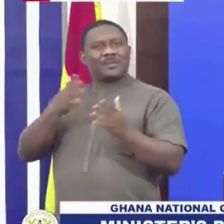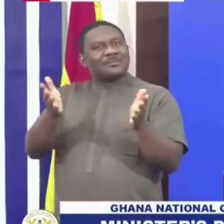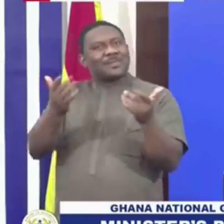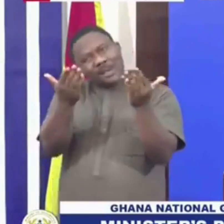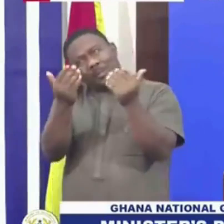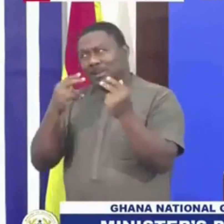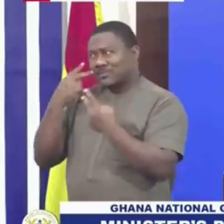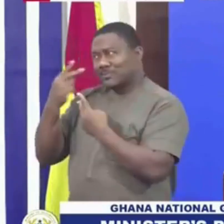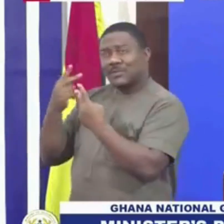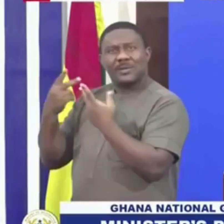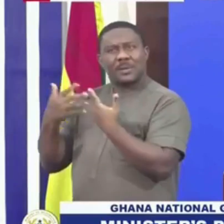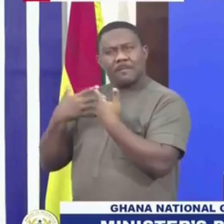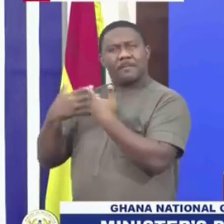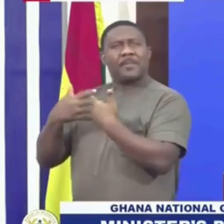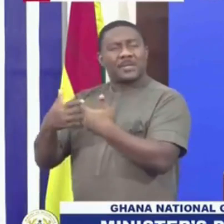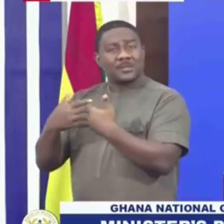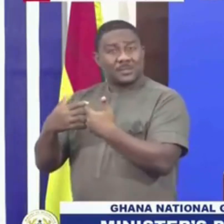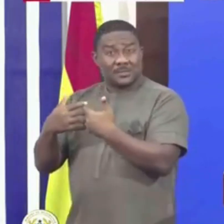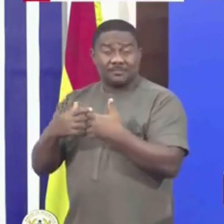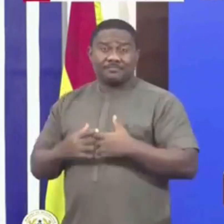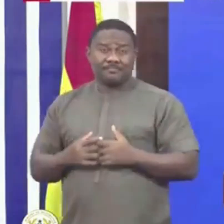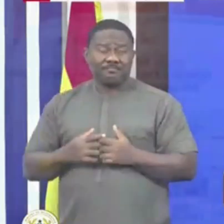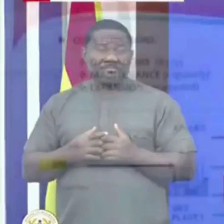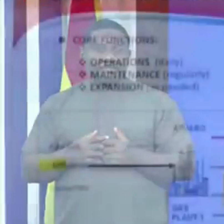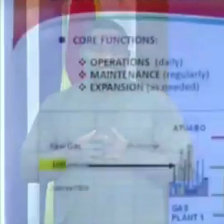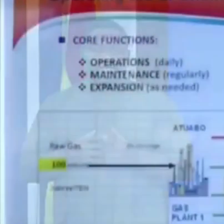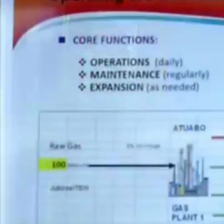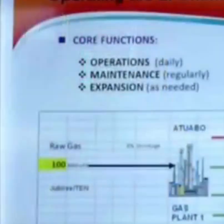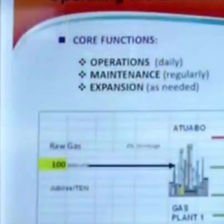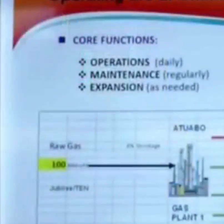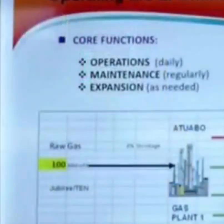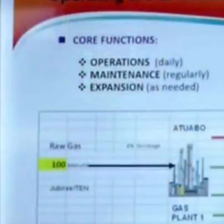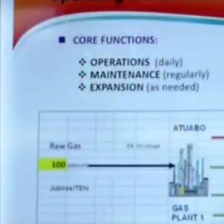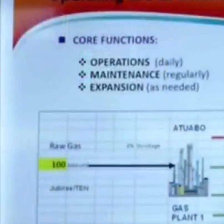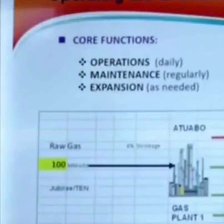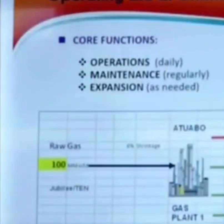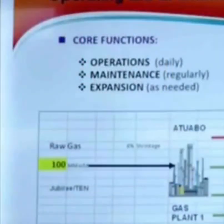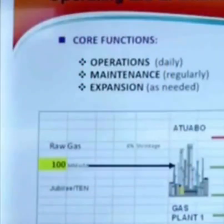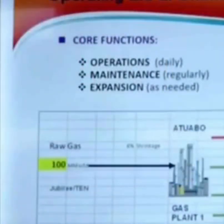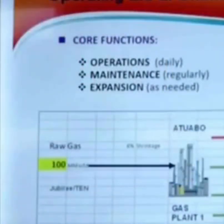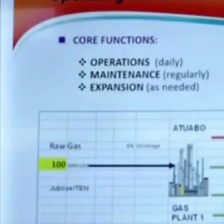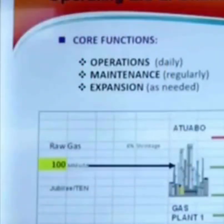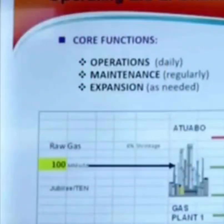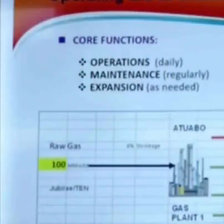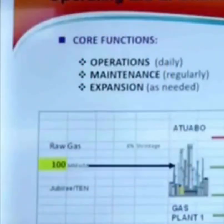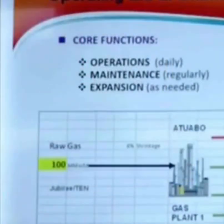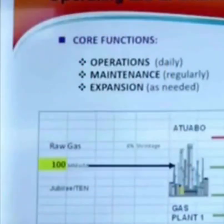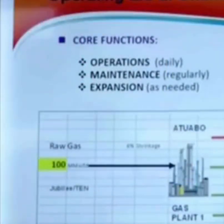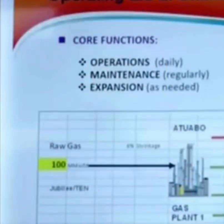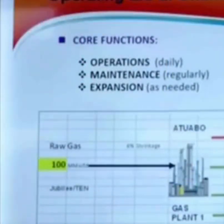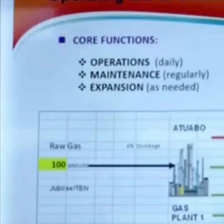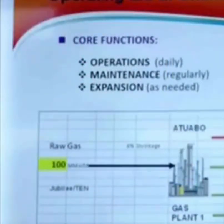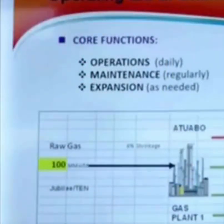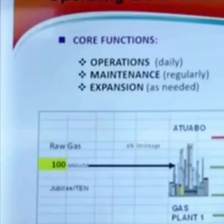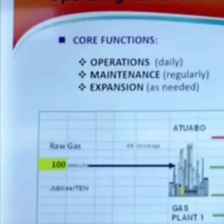plant. So for the processing of the Jubilee and Tengas, you see, when you take about 100